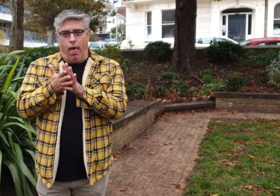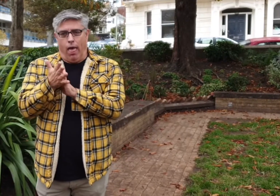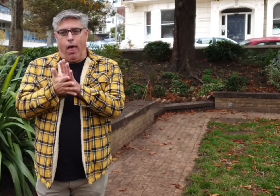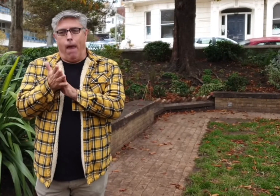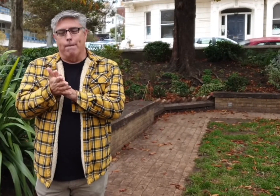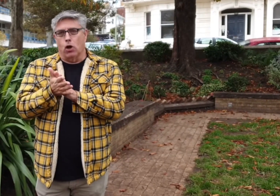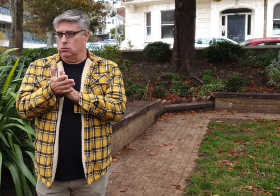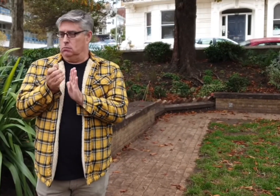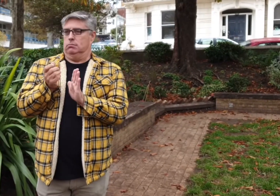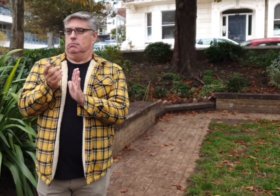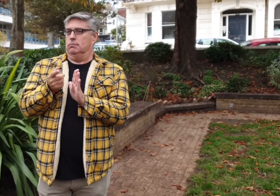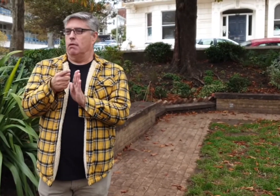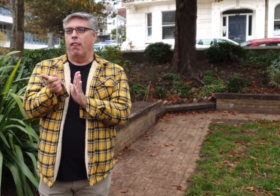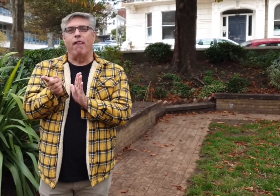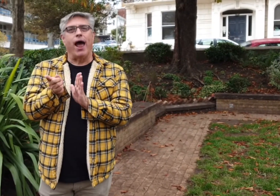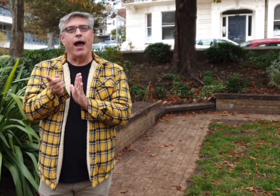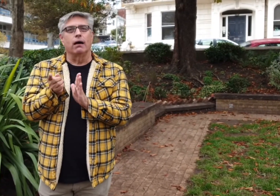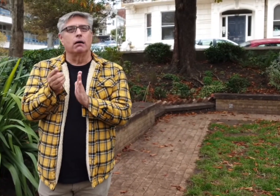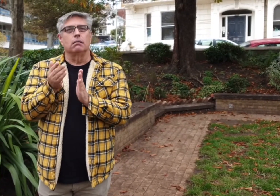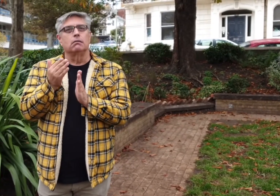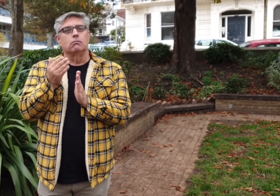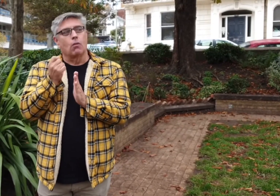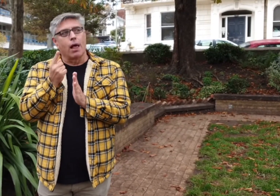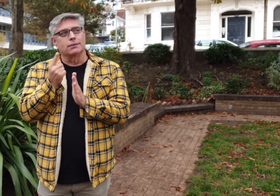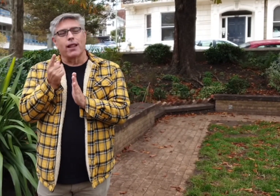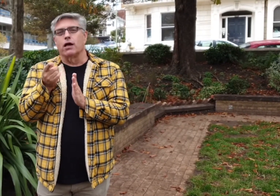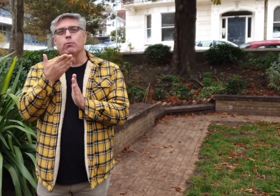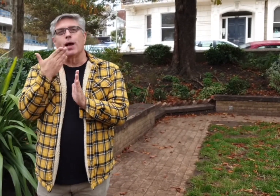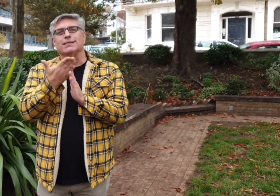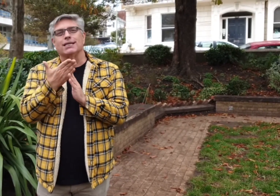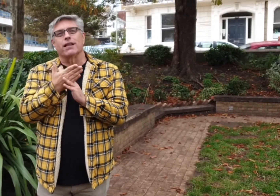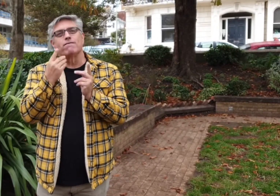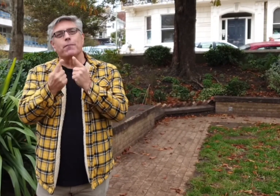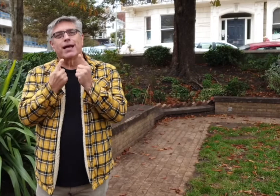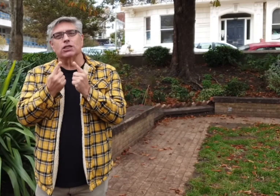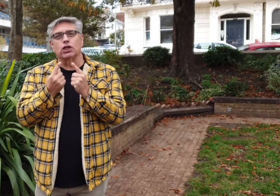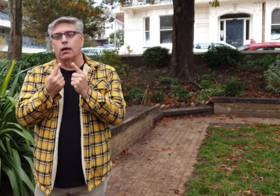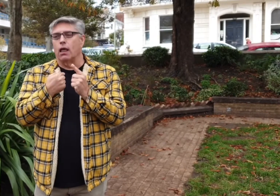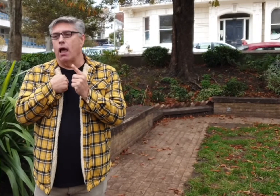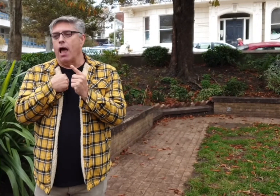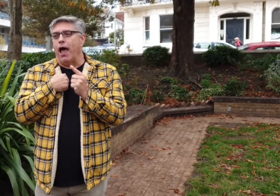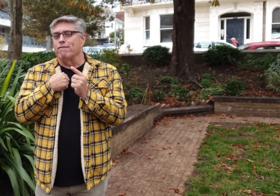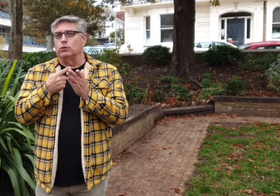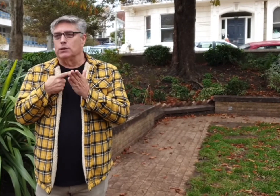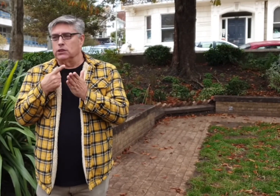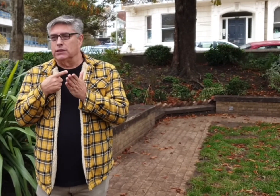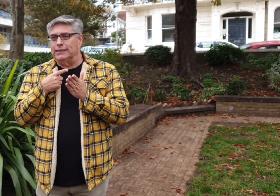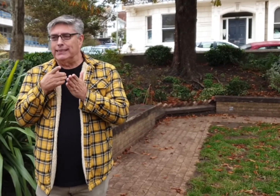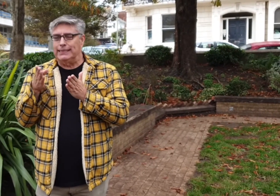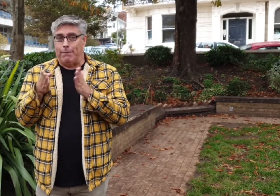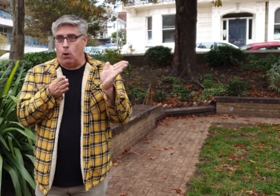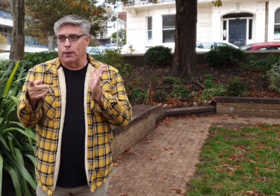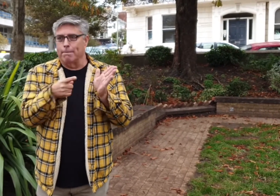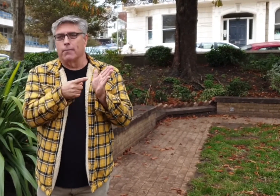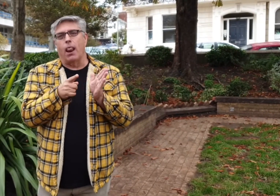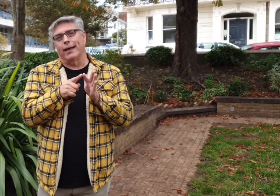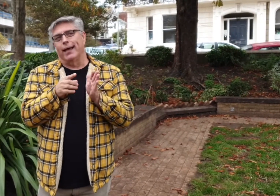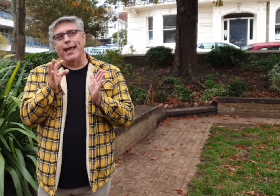hard of hearing people in terms of sign language access, because I've realised that they have suffered from information poverty during